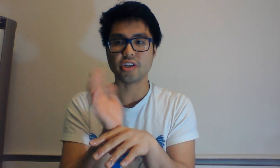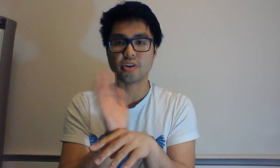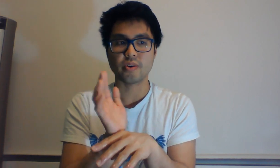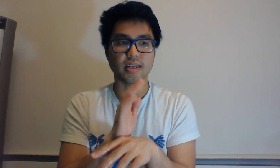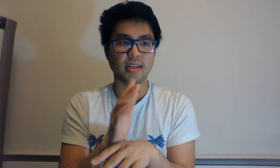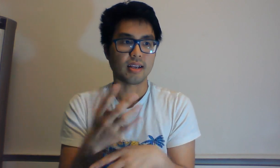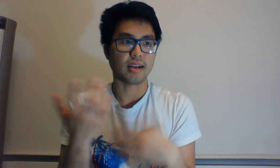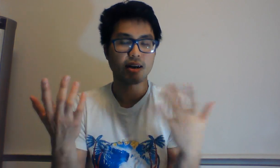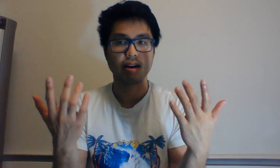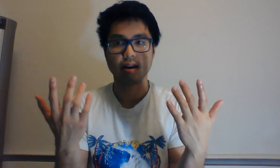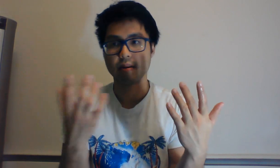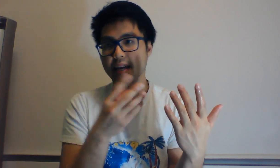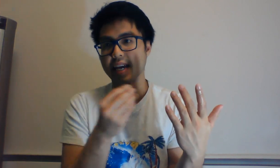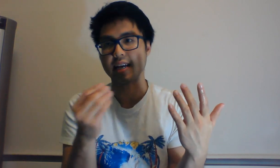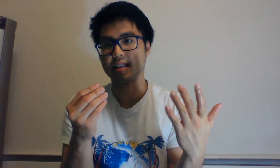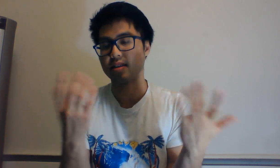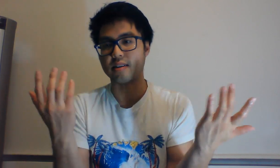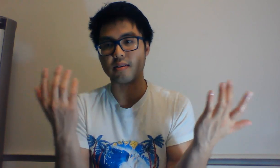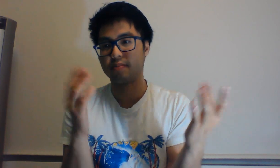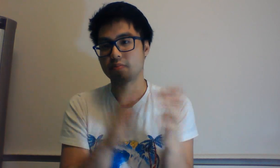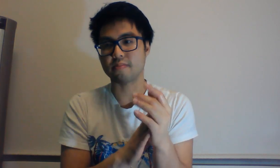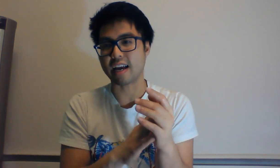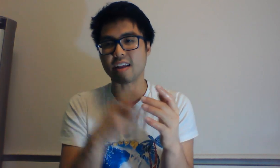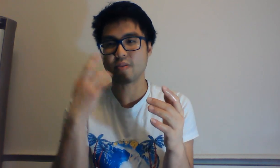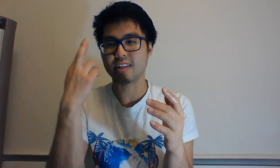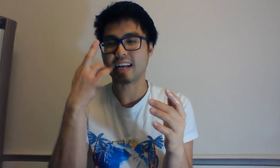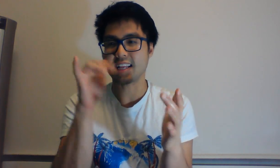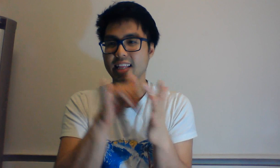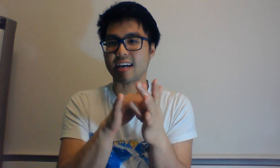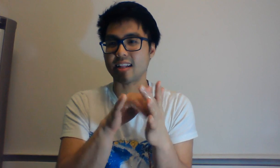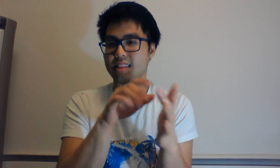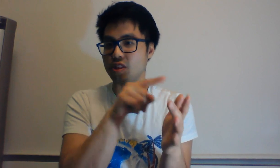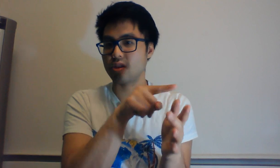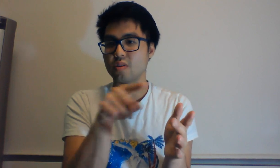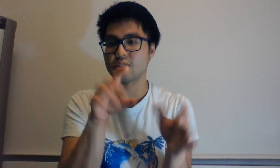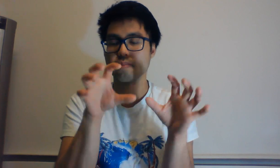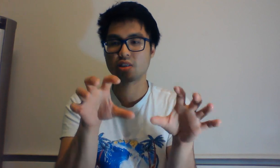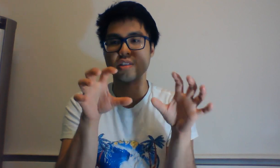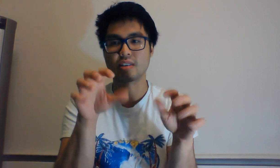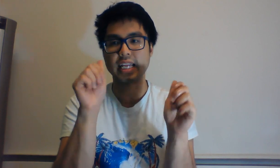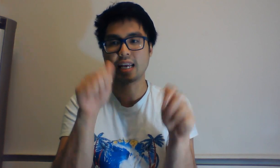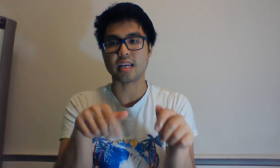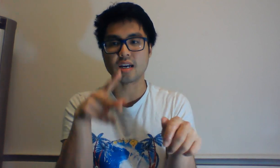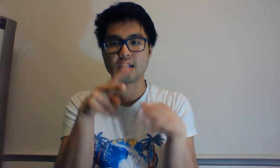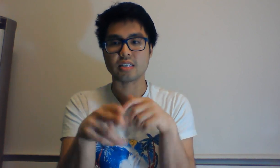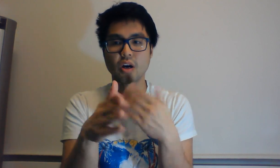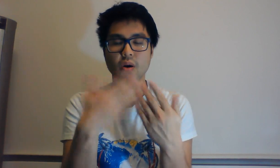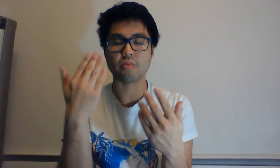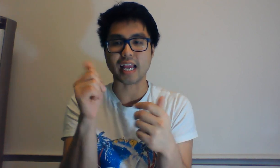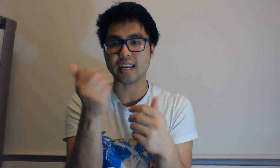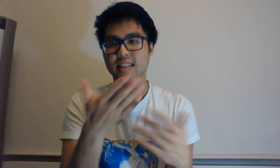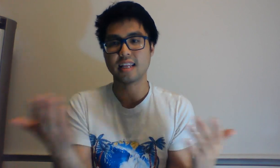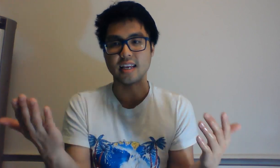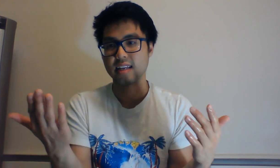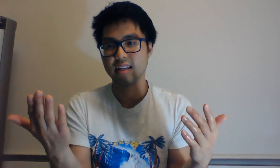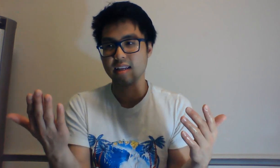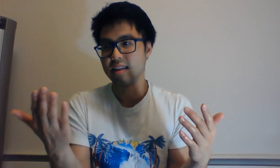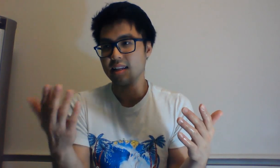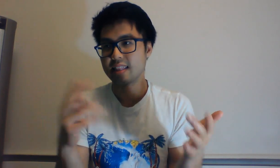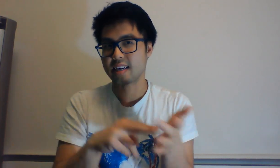Um, and, um, I realize that those must take a cut or anything. That